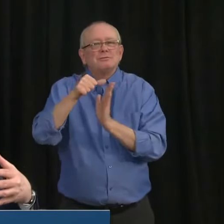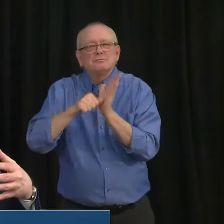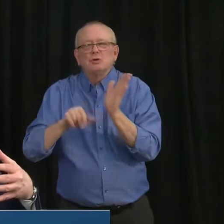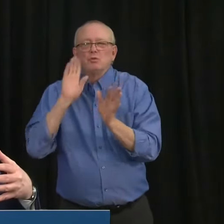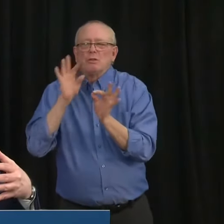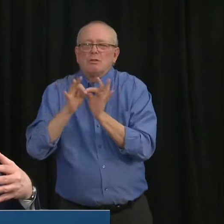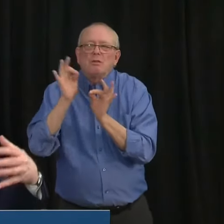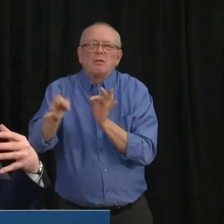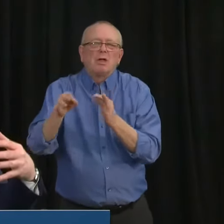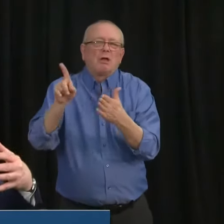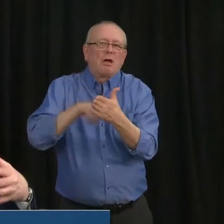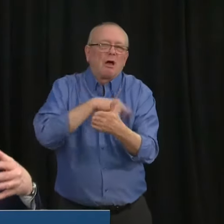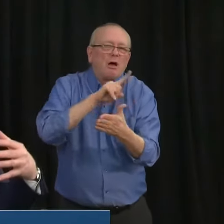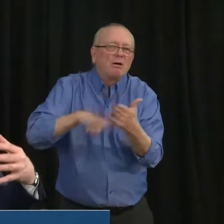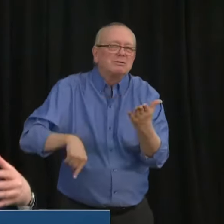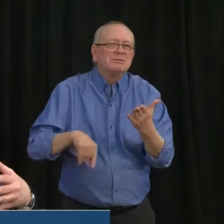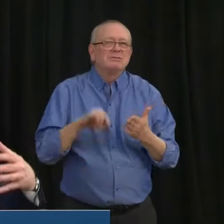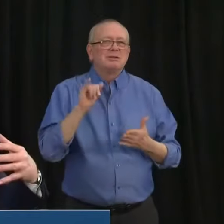Uh,